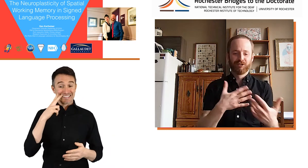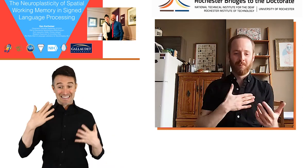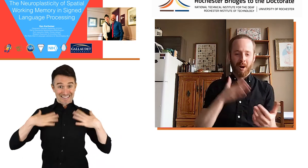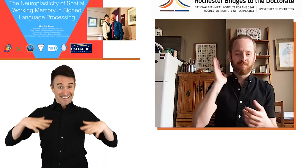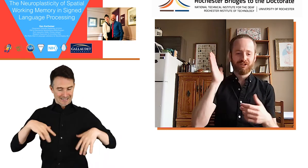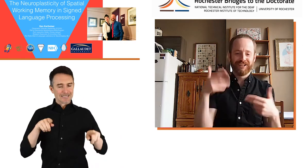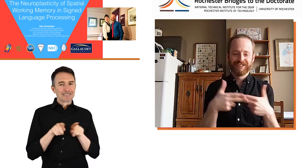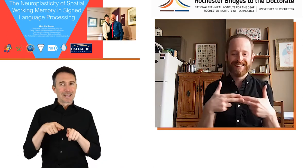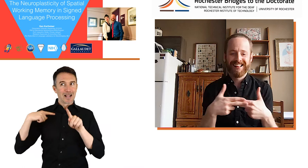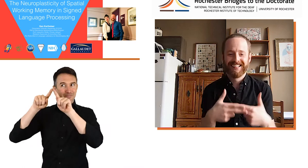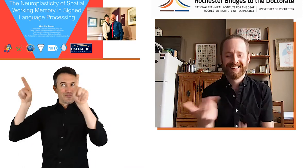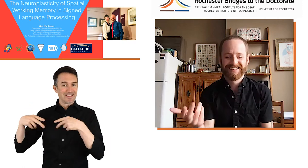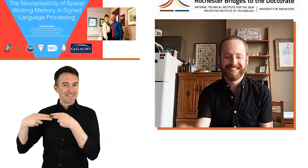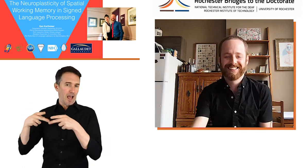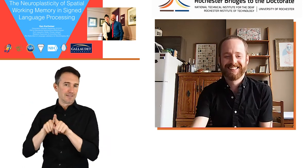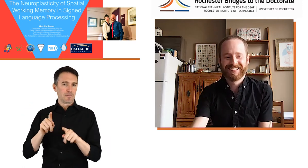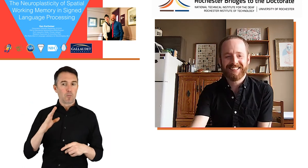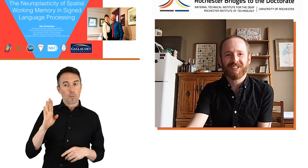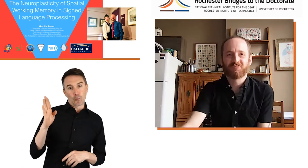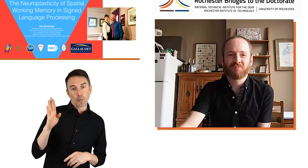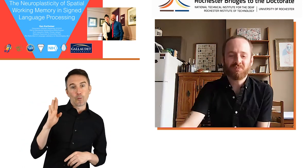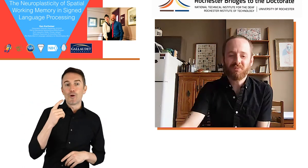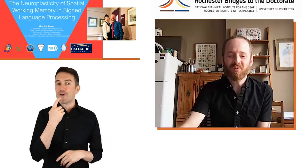tie color matches my presentation slides here too.